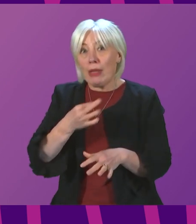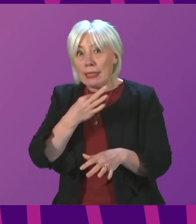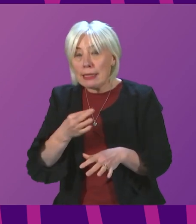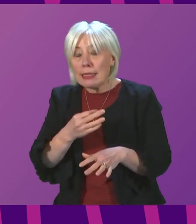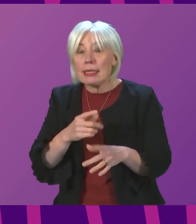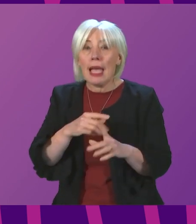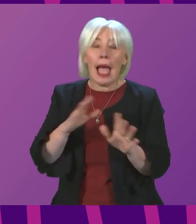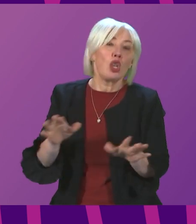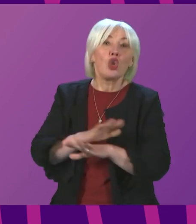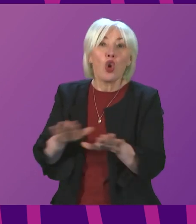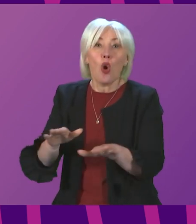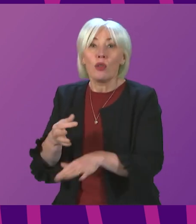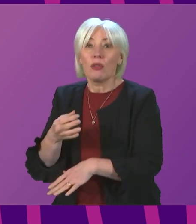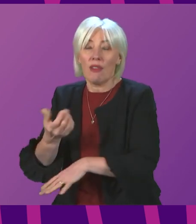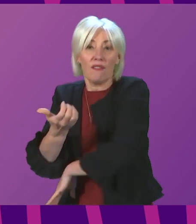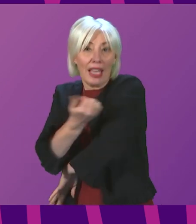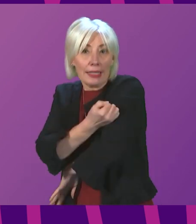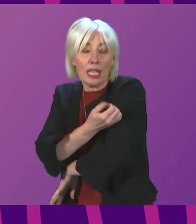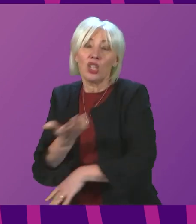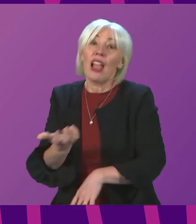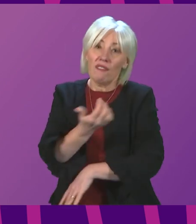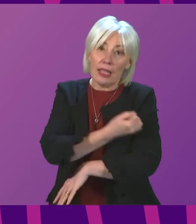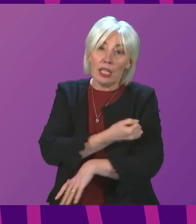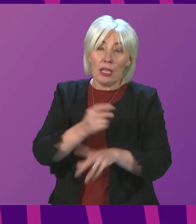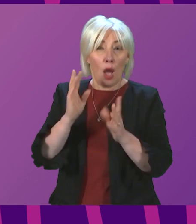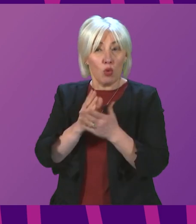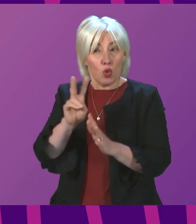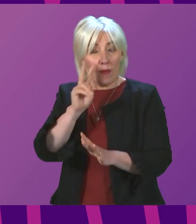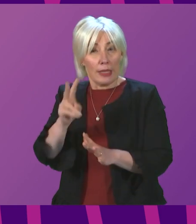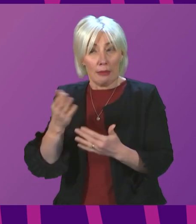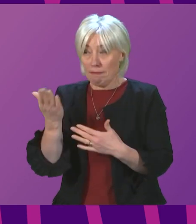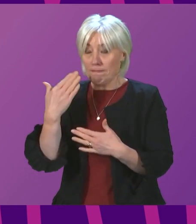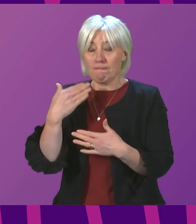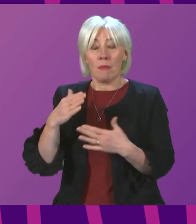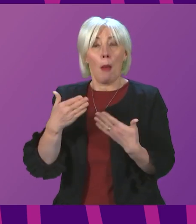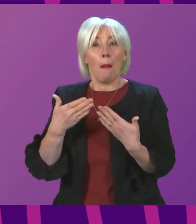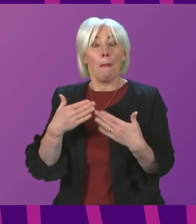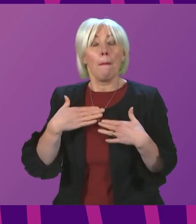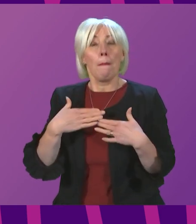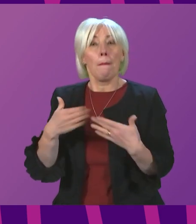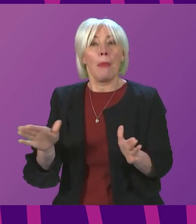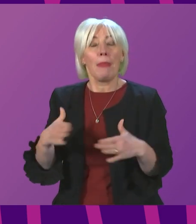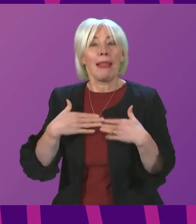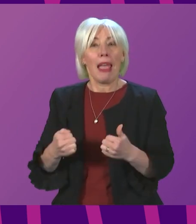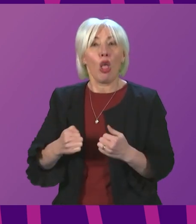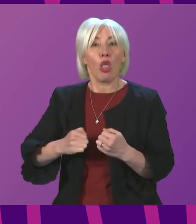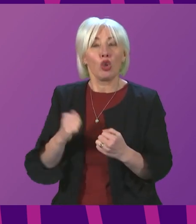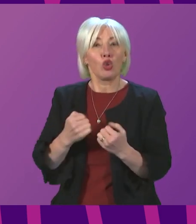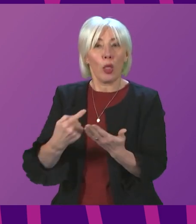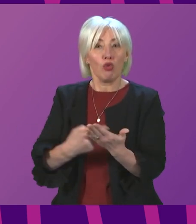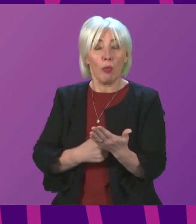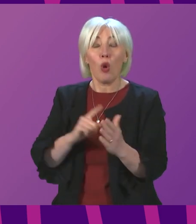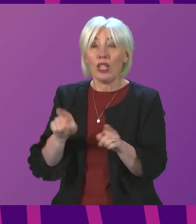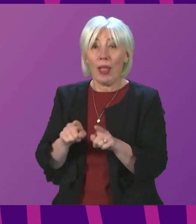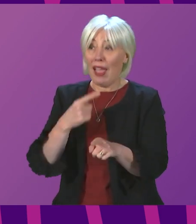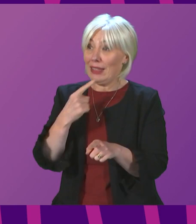-vaccination. I'm sure Myrtle Fraser has seen it in past Public Health Scotland reports. And as I said in my statement, the up-to-date